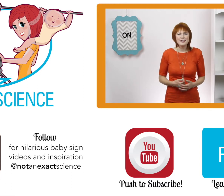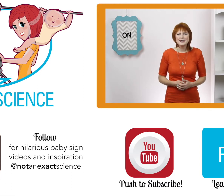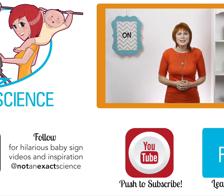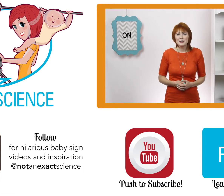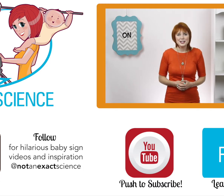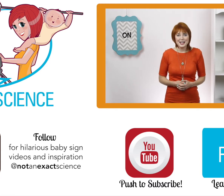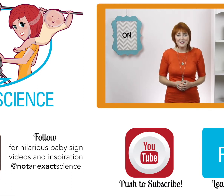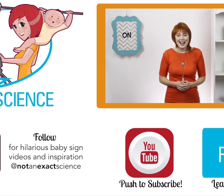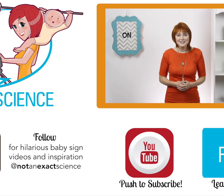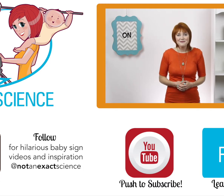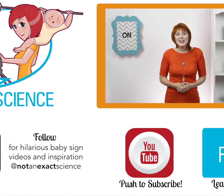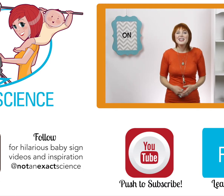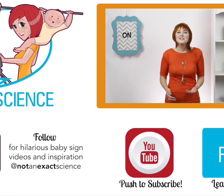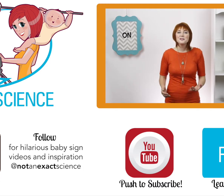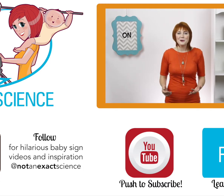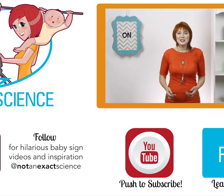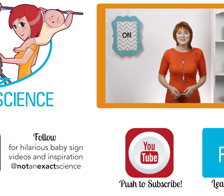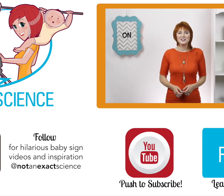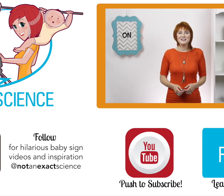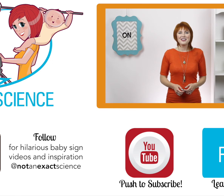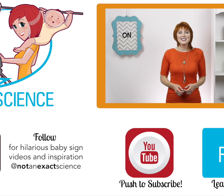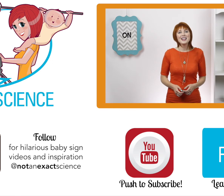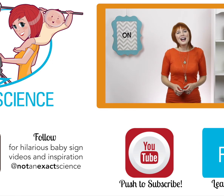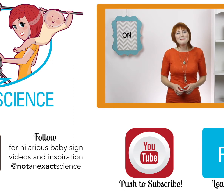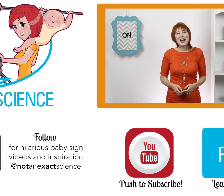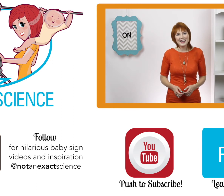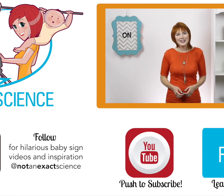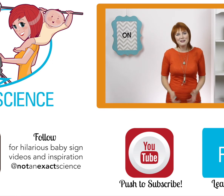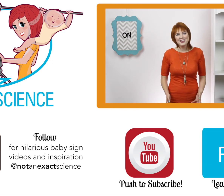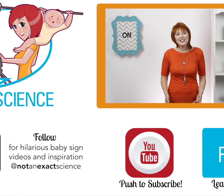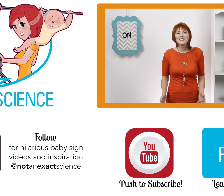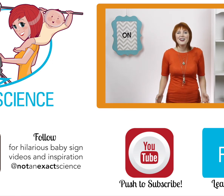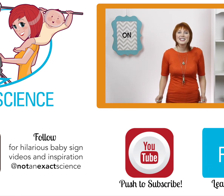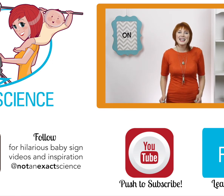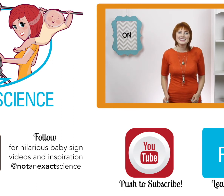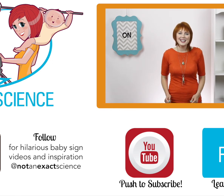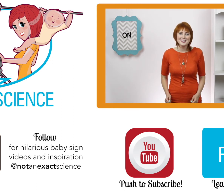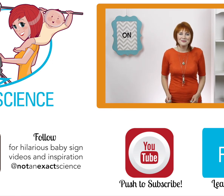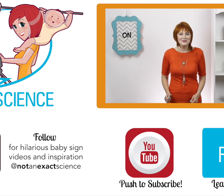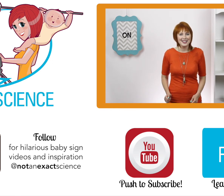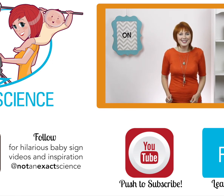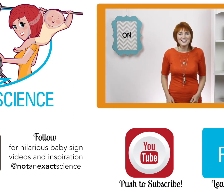sure to ask any questions that you have. Thank you so much for learning with us. I'm Adelaide with NotAnExactScience.com.